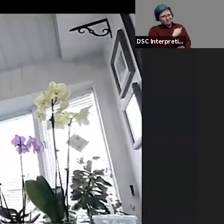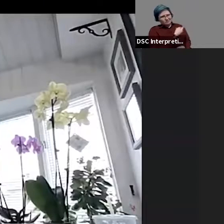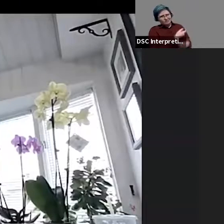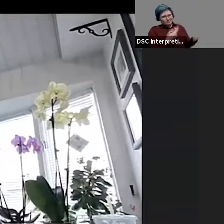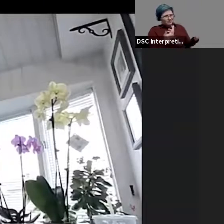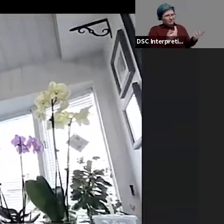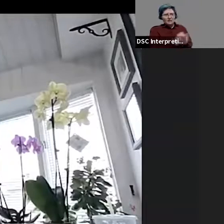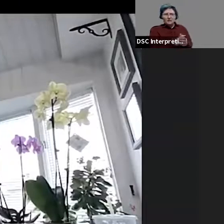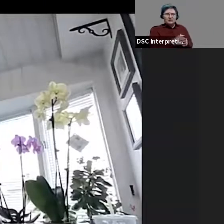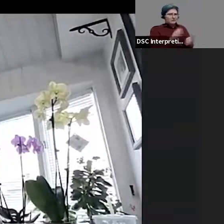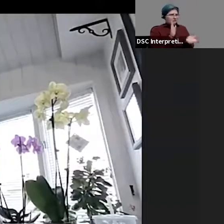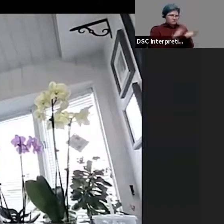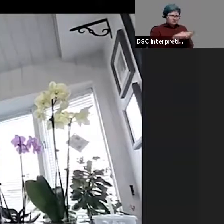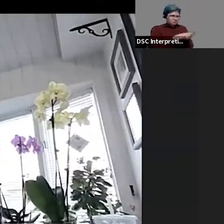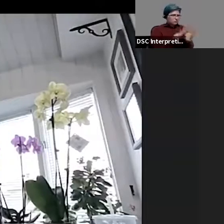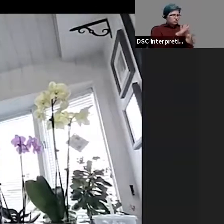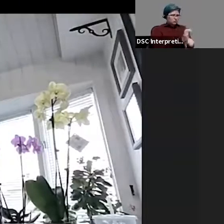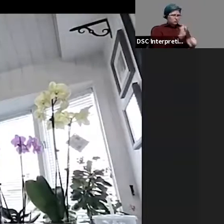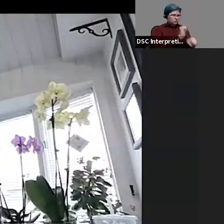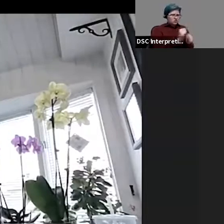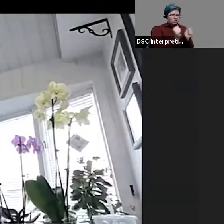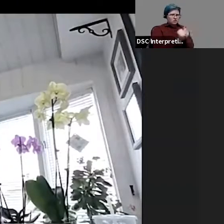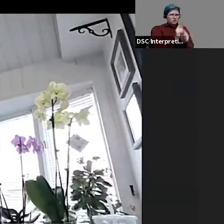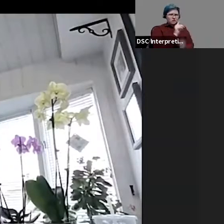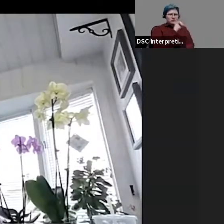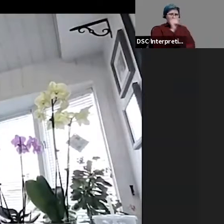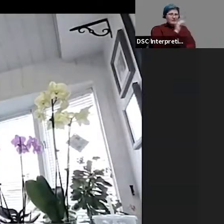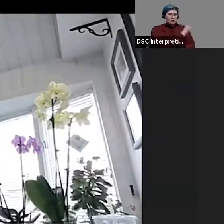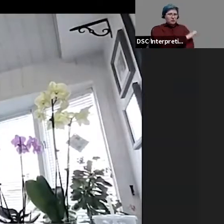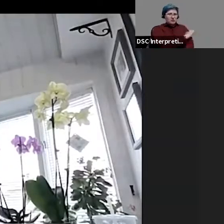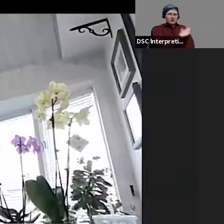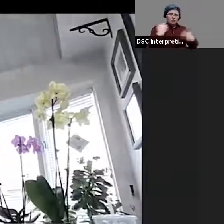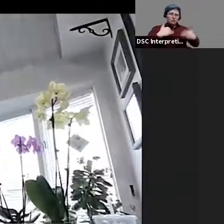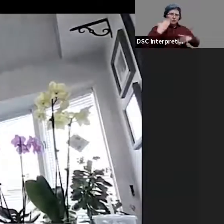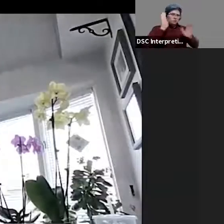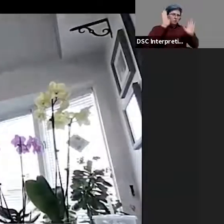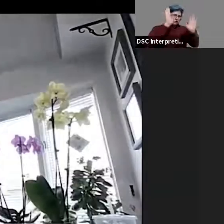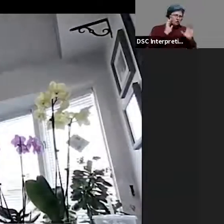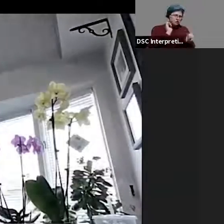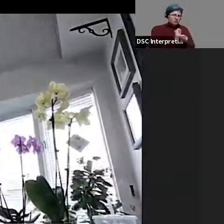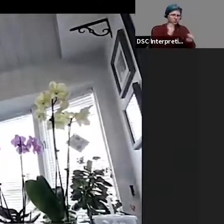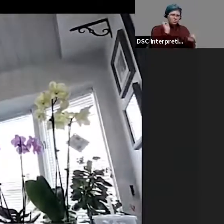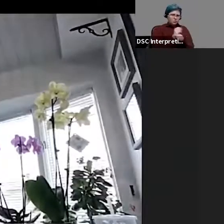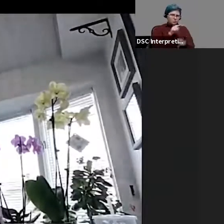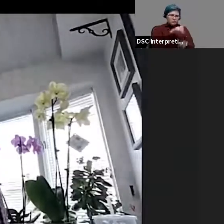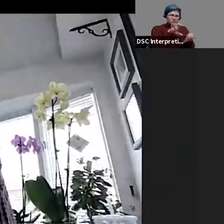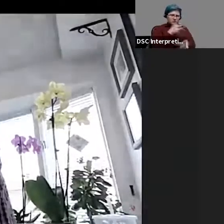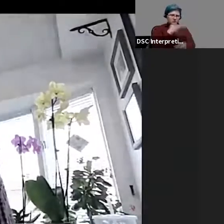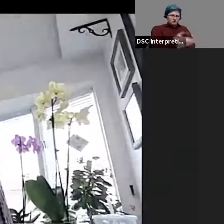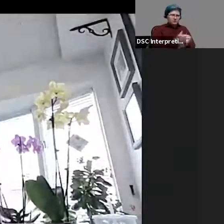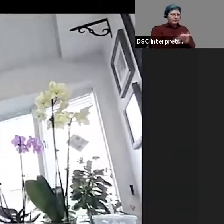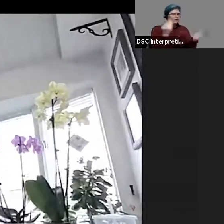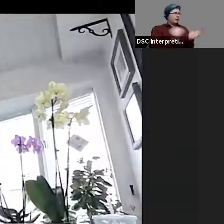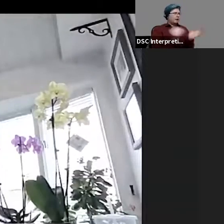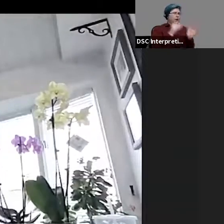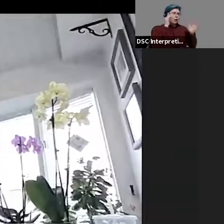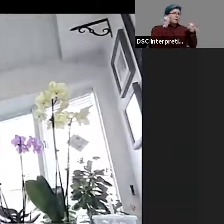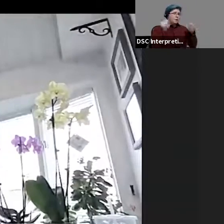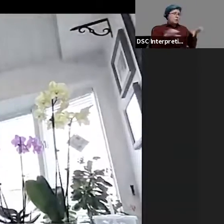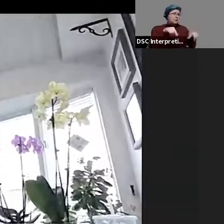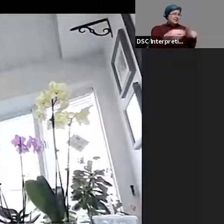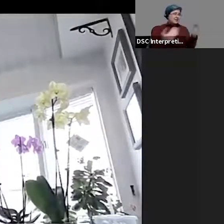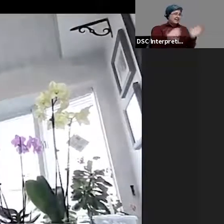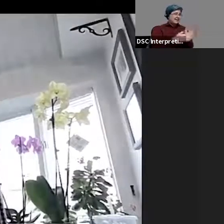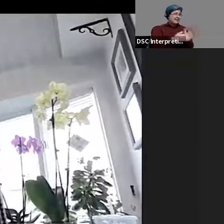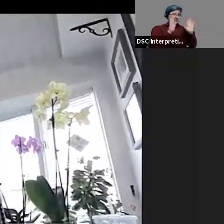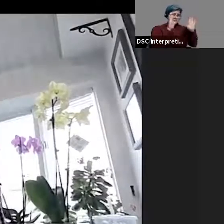certainly is. And we applaud your work at the Toledo Clinic, exemplary work that you do. So again, Doc, I hope we can do this again. Doc, you